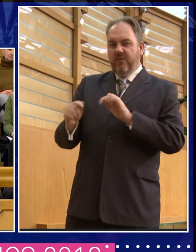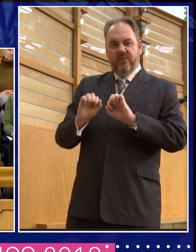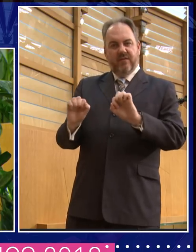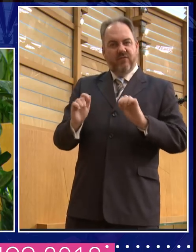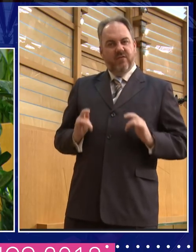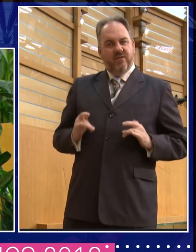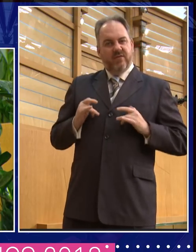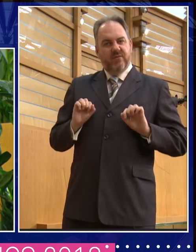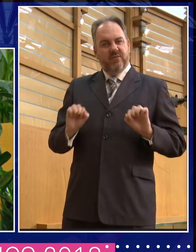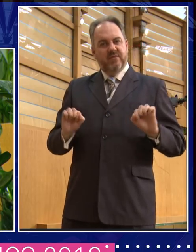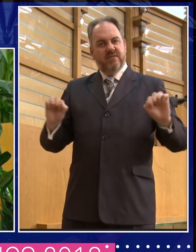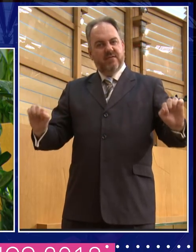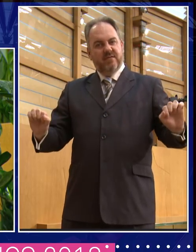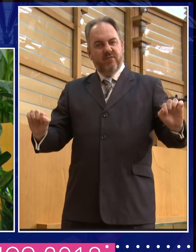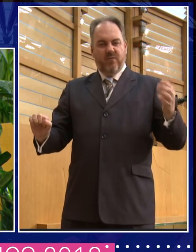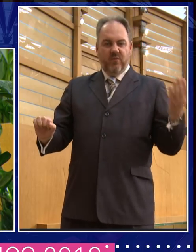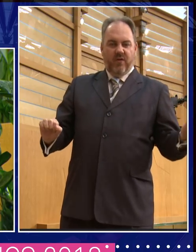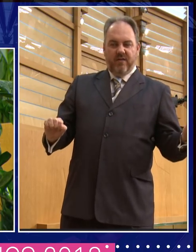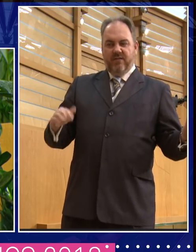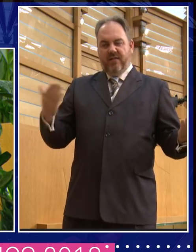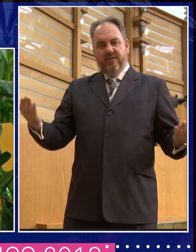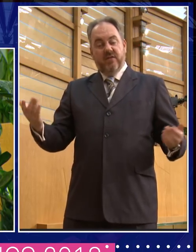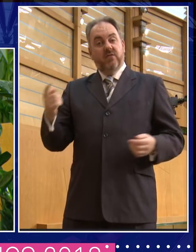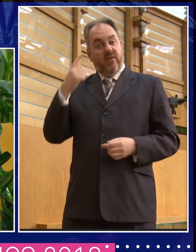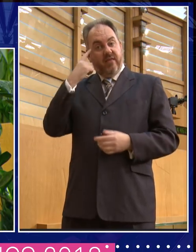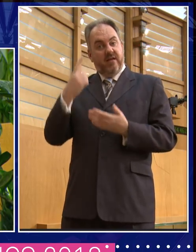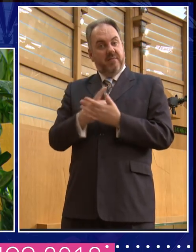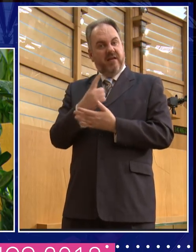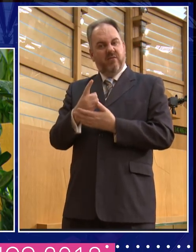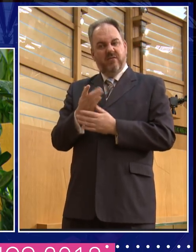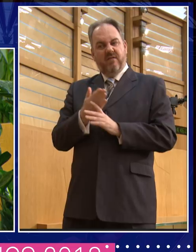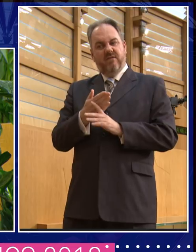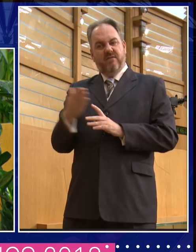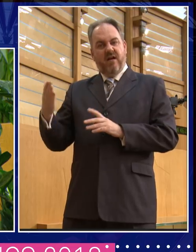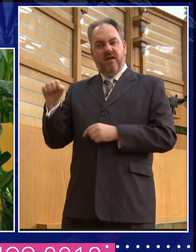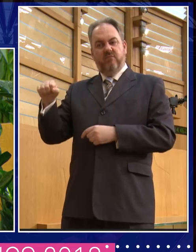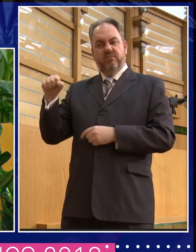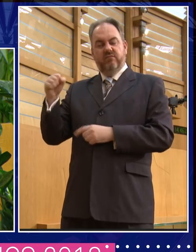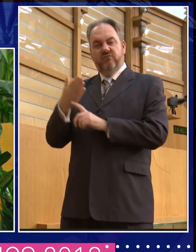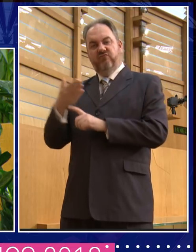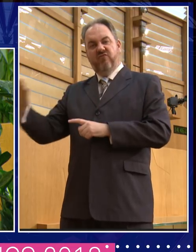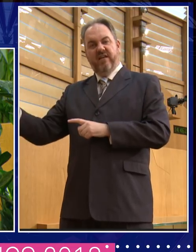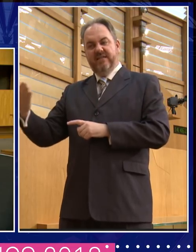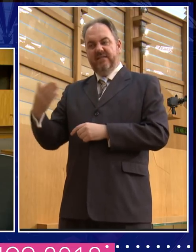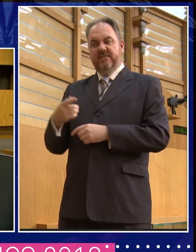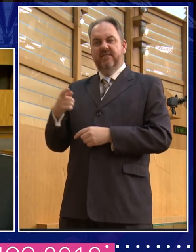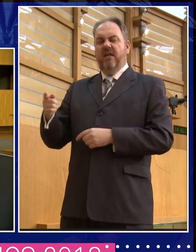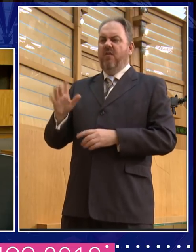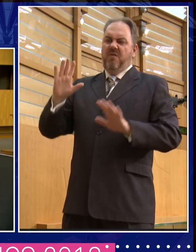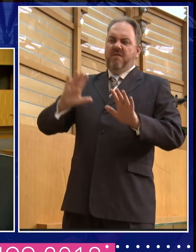you know, certainly on some of the far right of this debate, you, you get people saying free speech counts